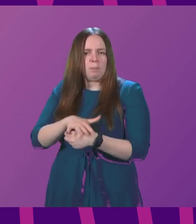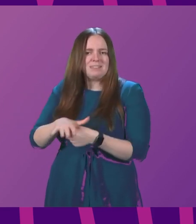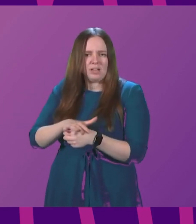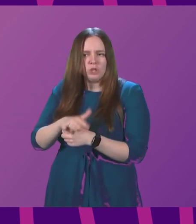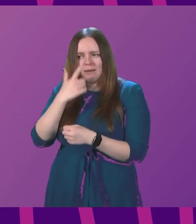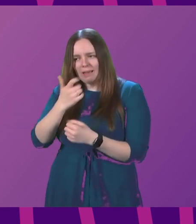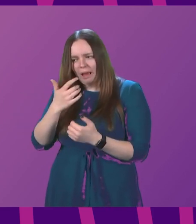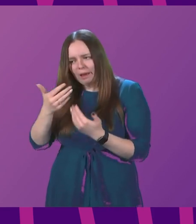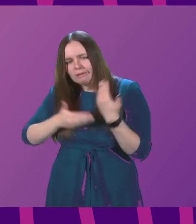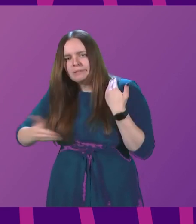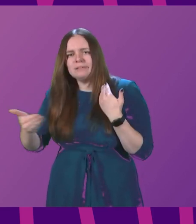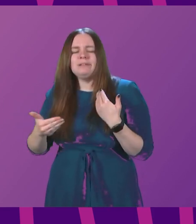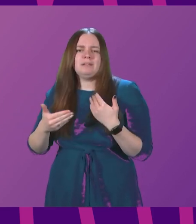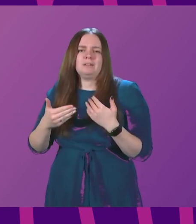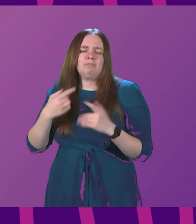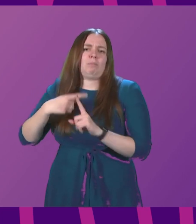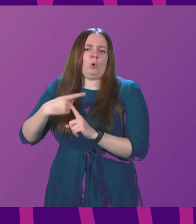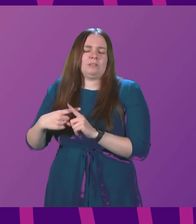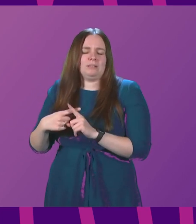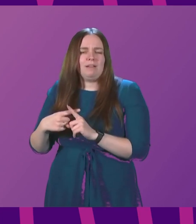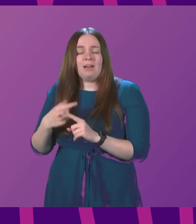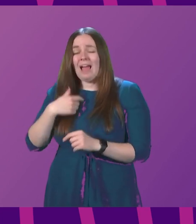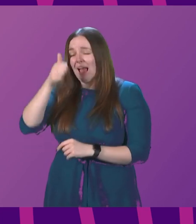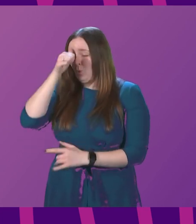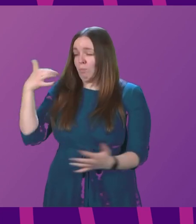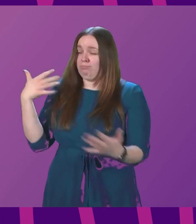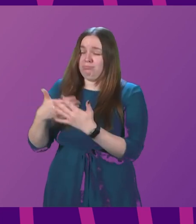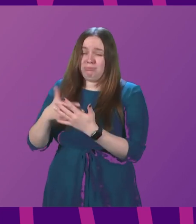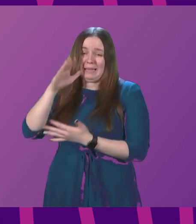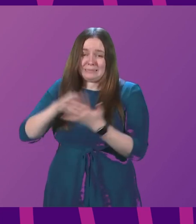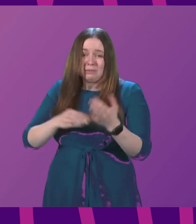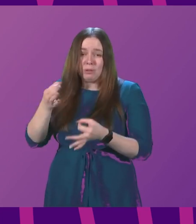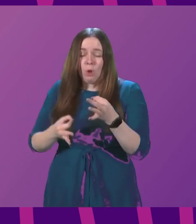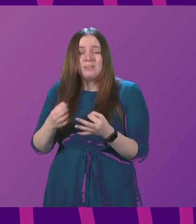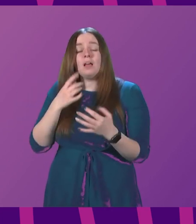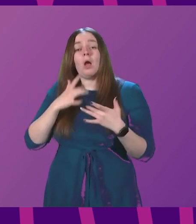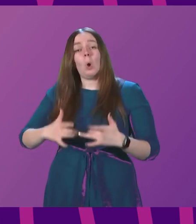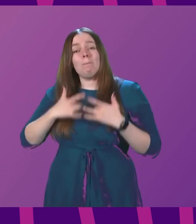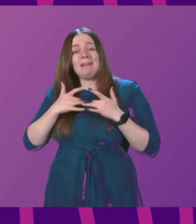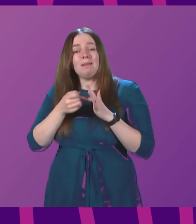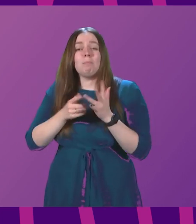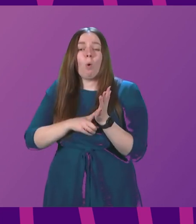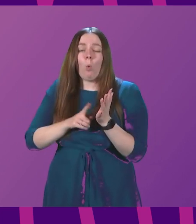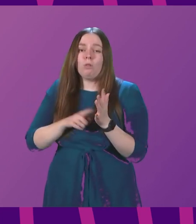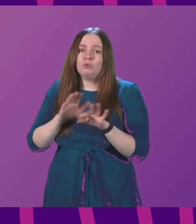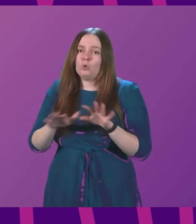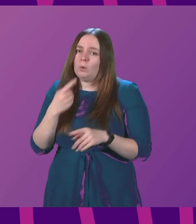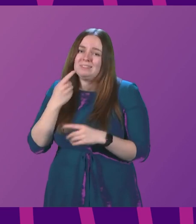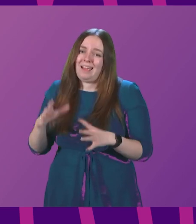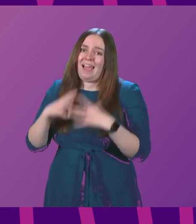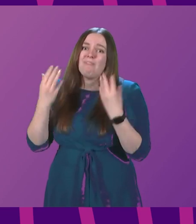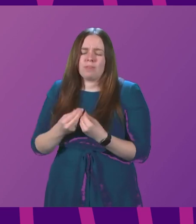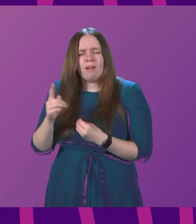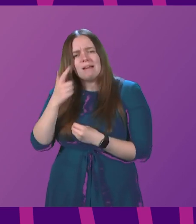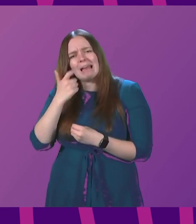optimism. I know from long experience in politics that opinion polls are not everything, but they do sometimes give us a useful